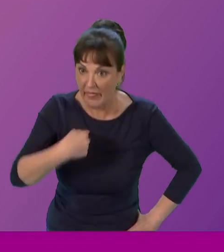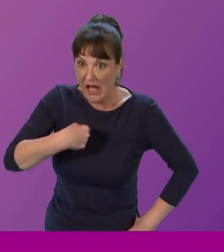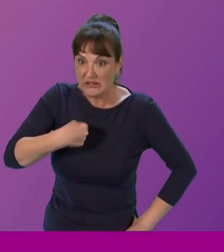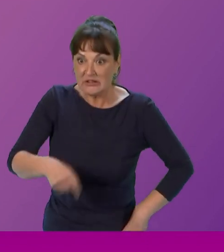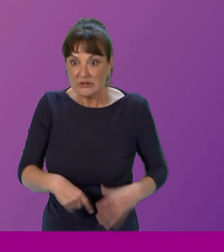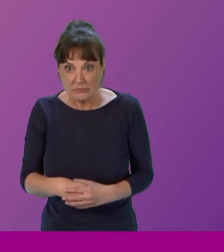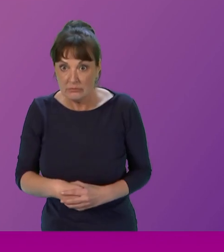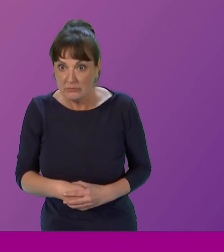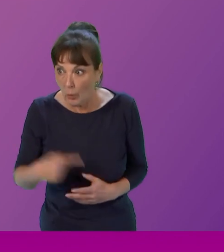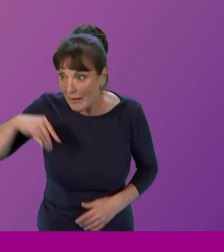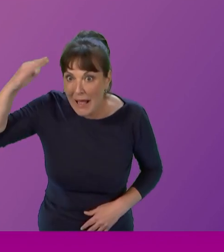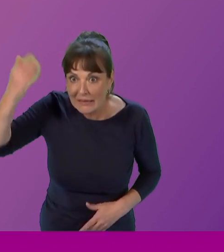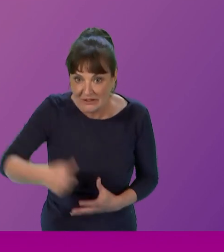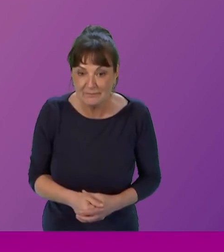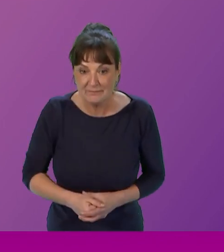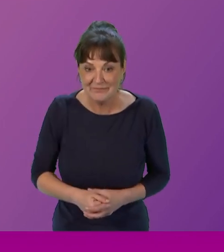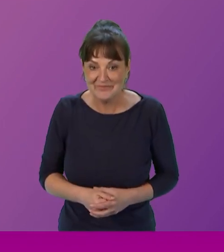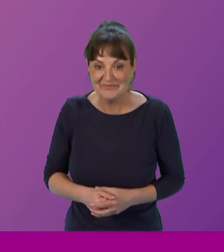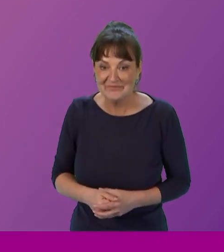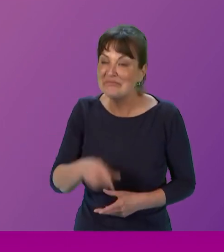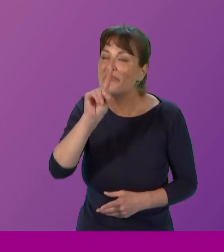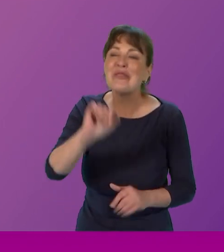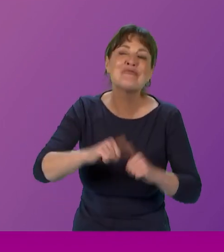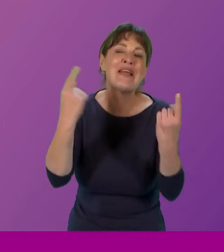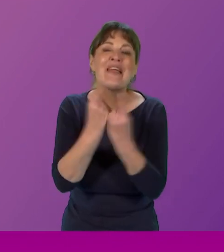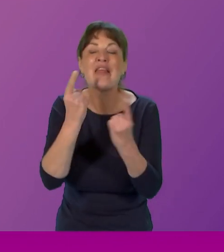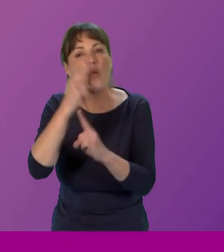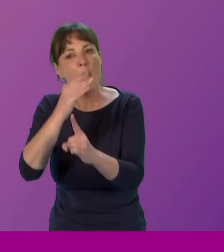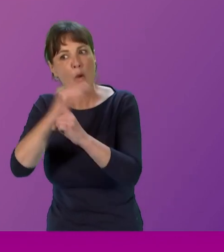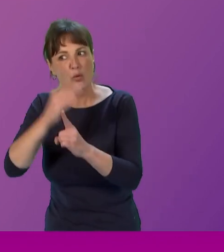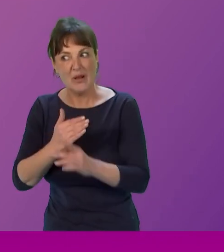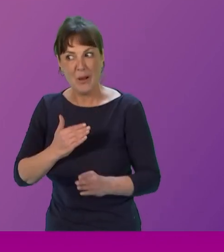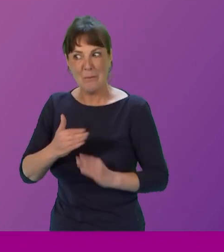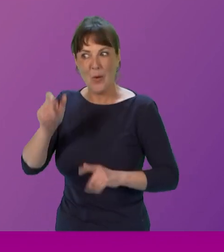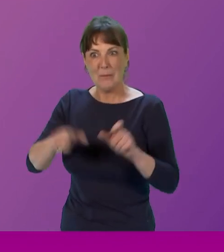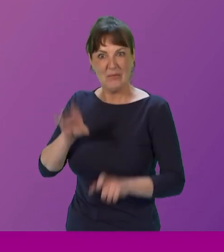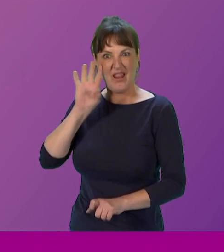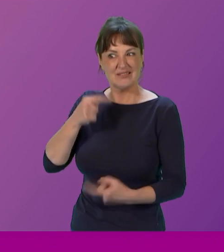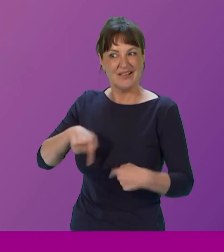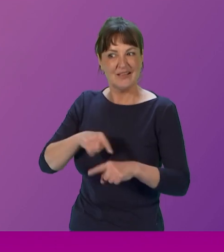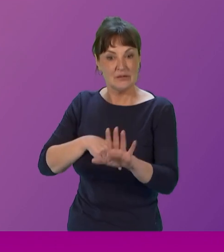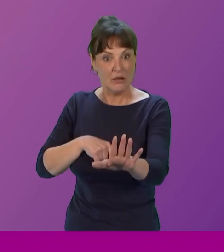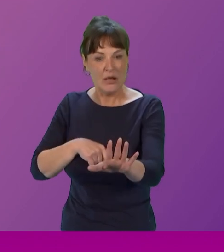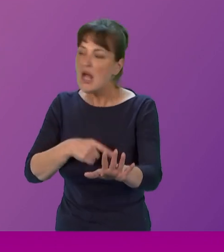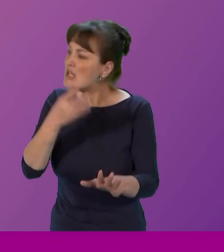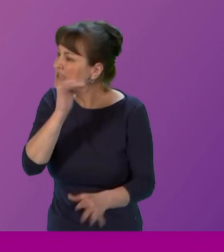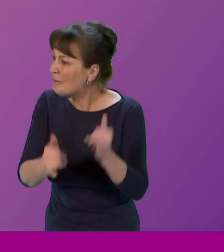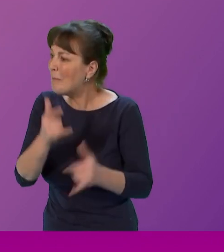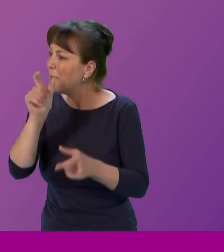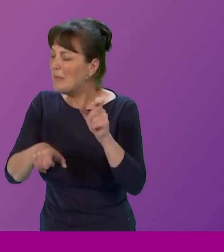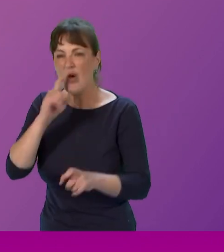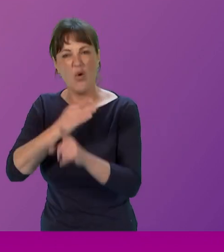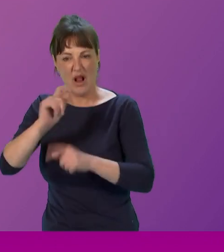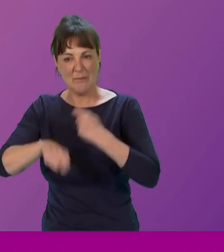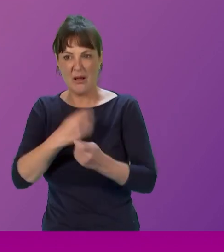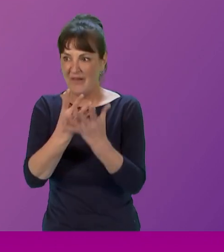And the good thing is, as we get older, we get listened to. And I know there are people who say that as women get older, they get invisible. They don't, actually. That's why we have to solve all the crimes.